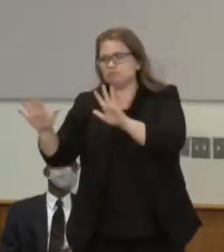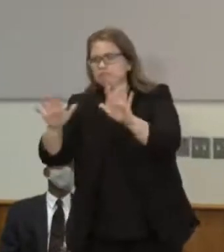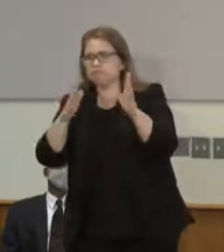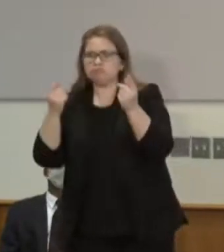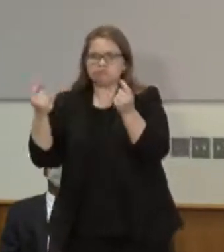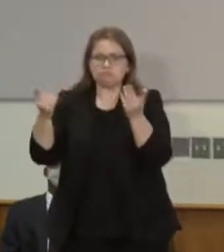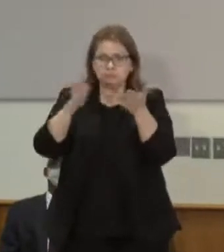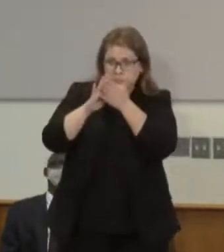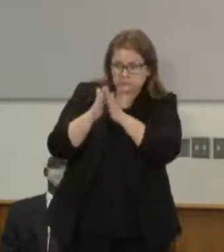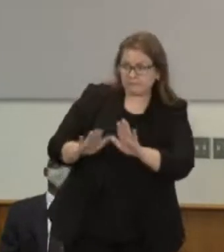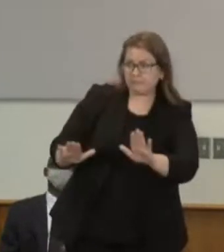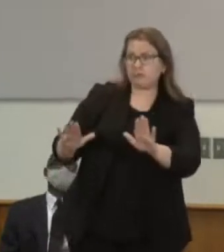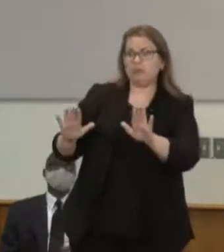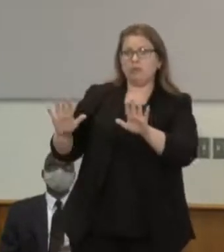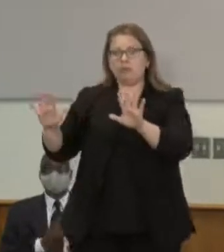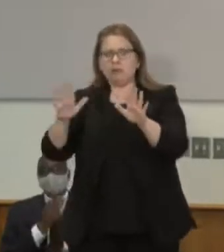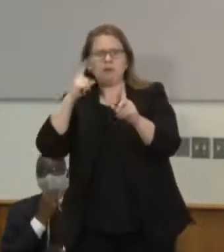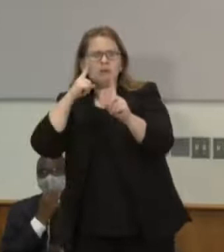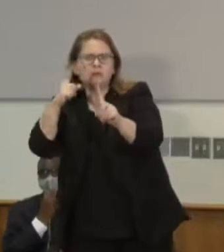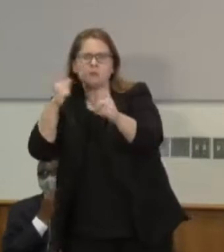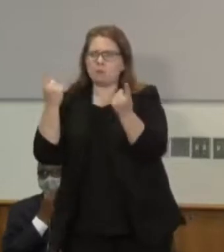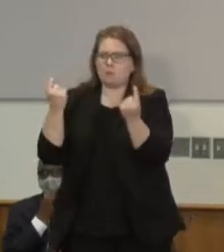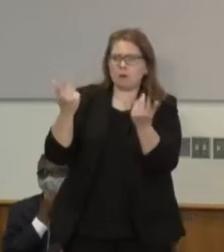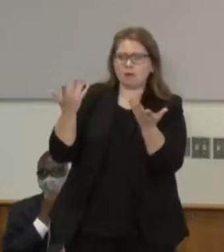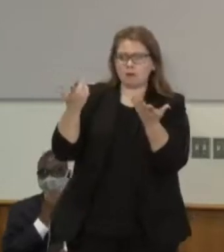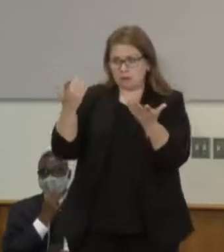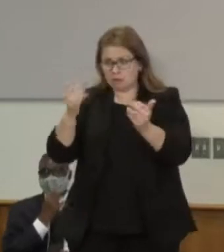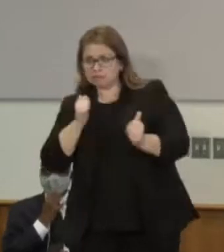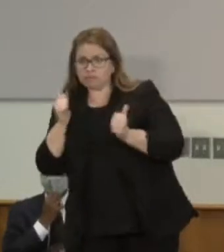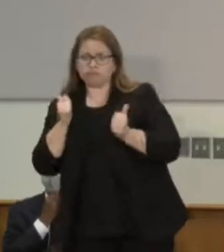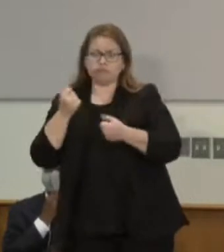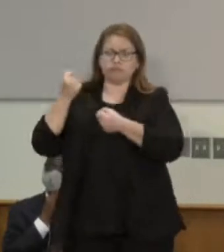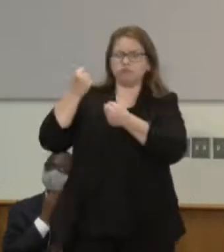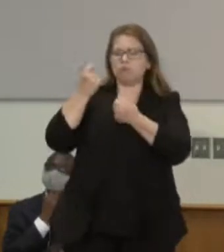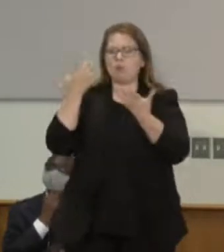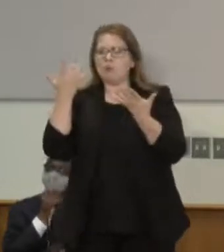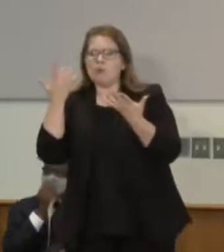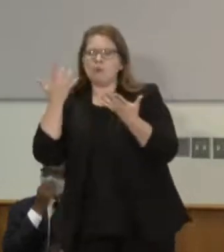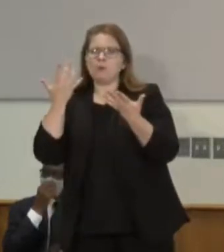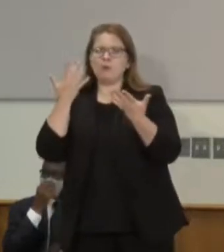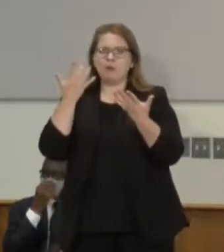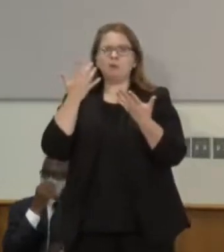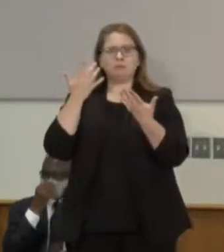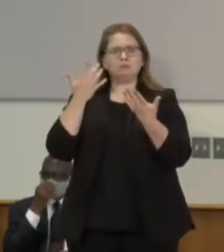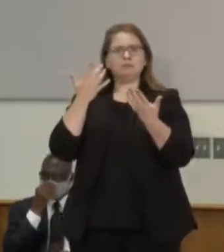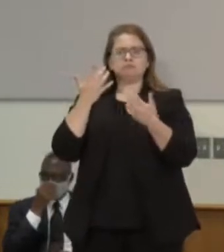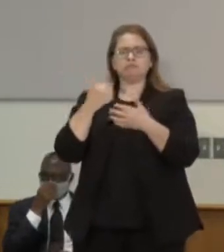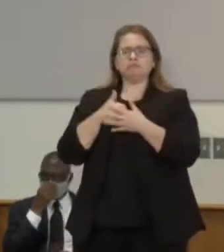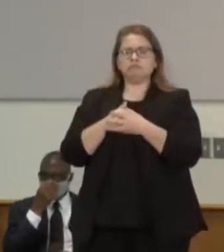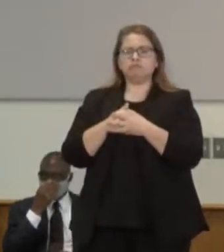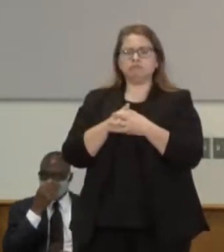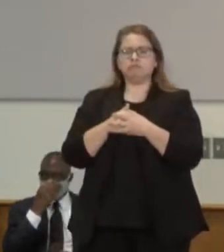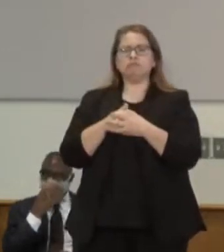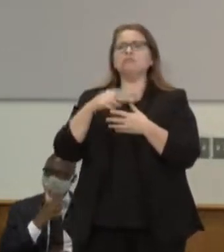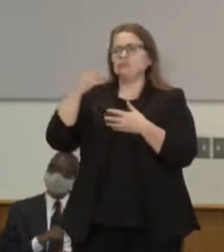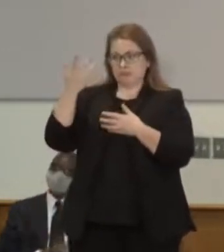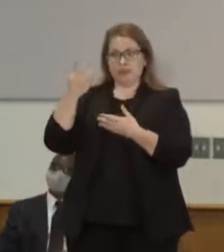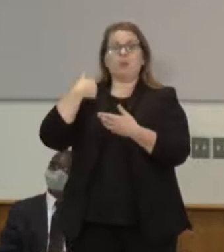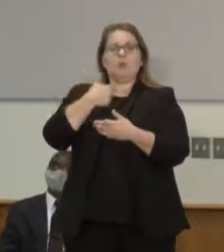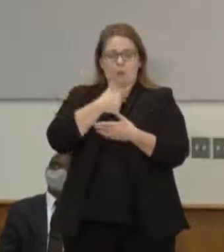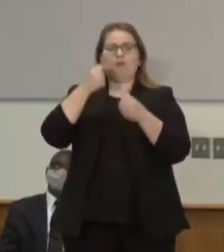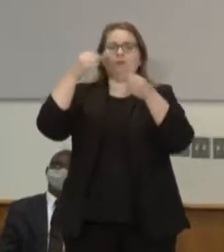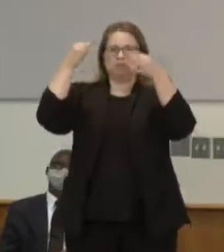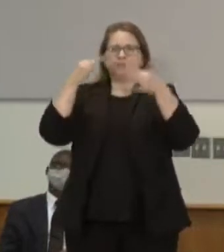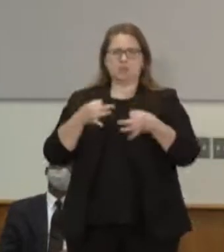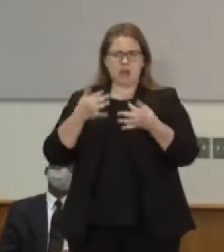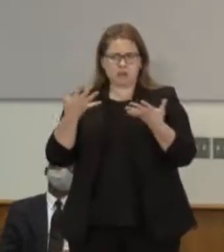peaceful protest is this going to be an aggressive protest and that determines what our position is the captain went out with